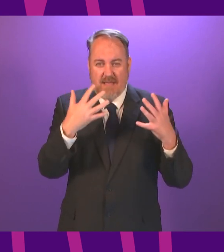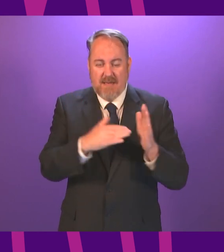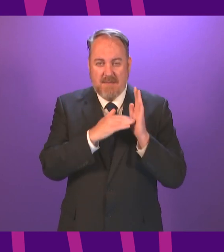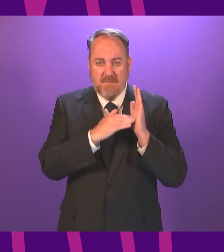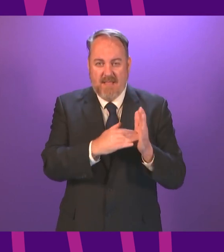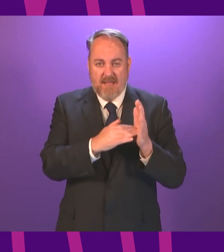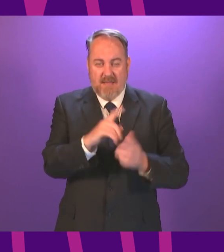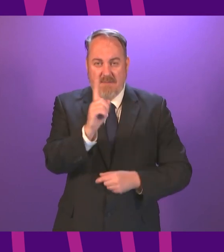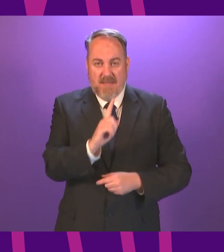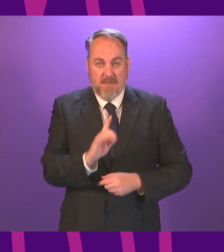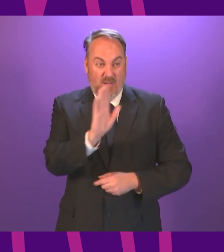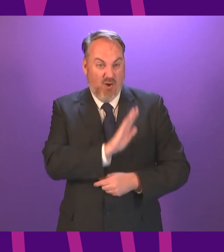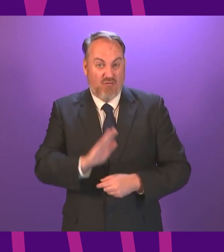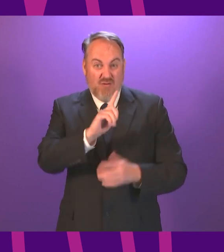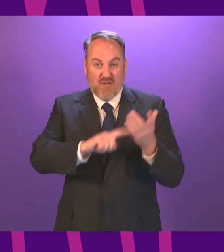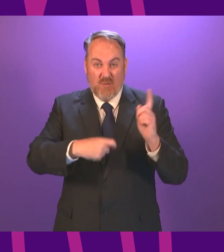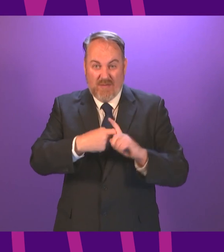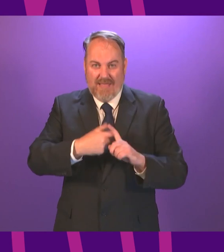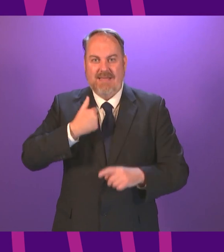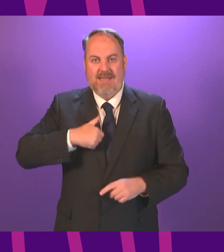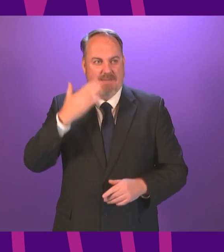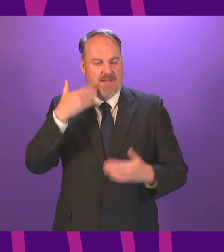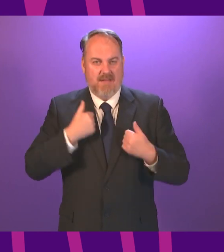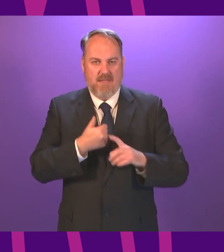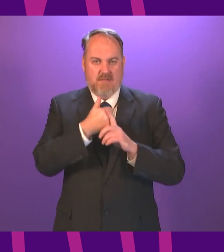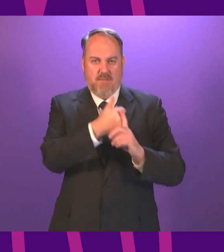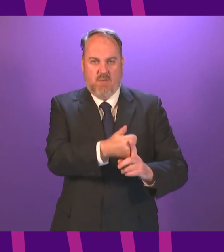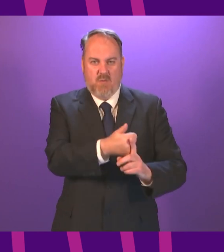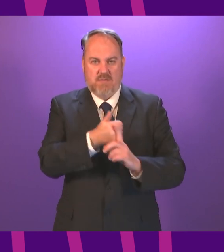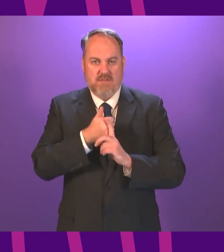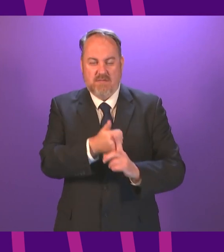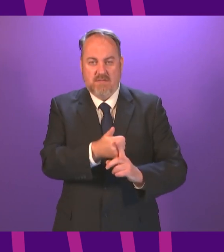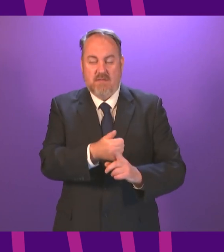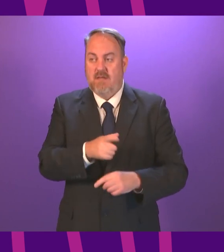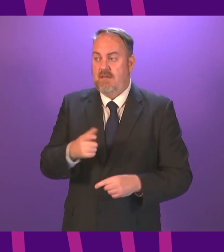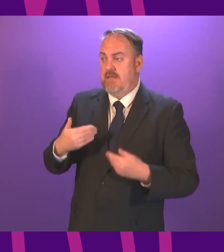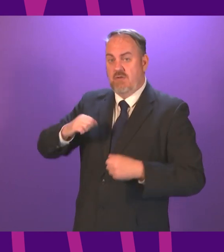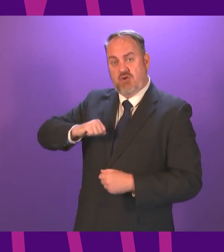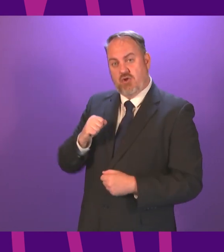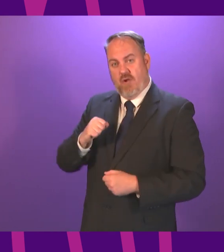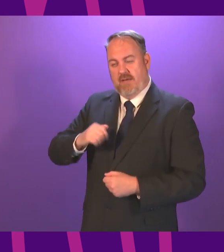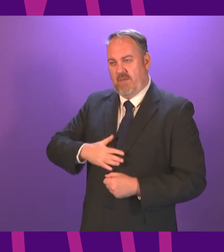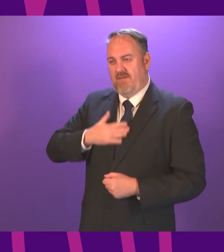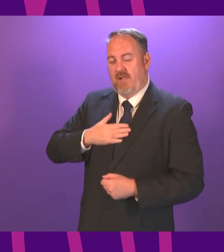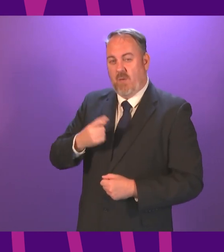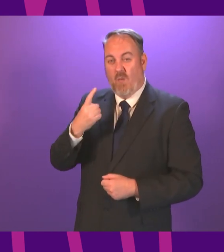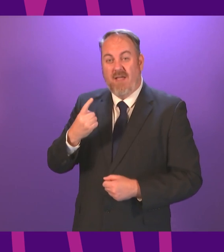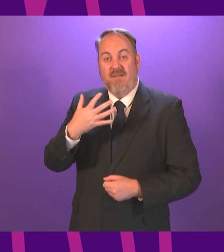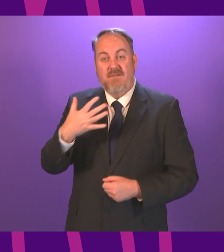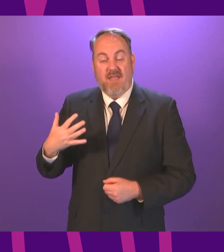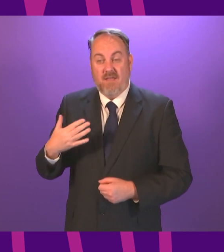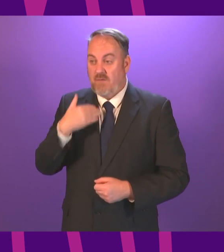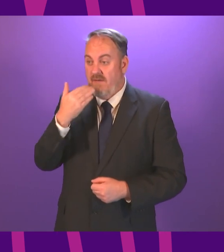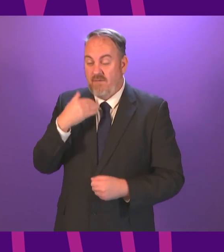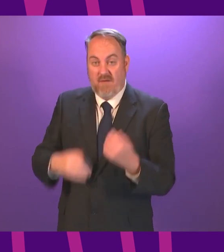may need mental health support here in Scotland the latest statistics suggest that up to a fifth of people in